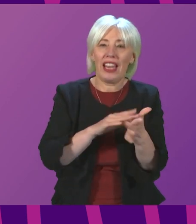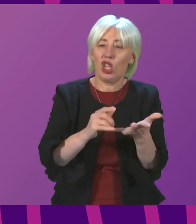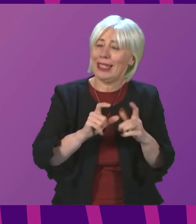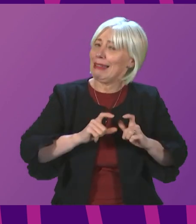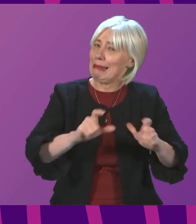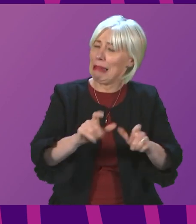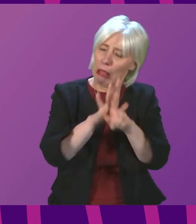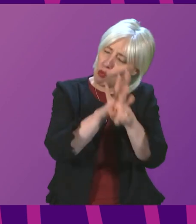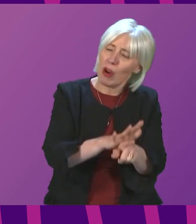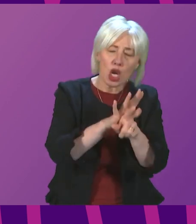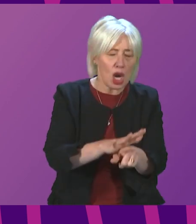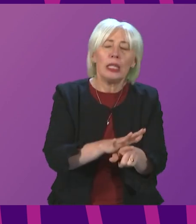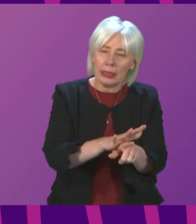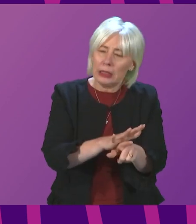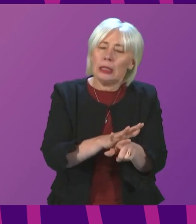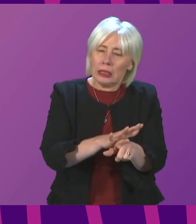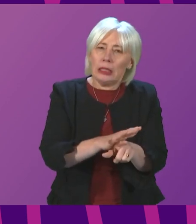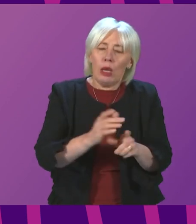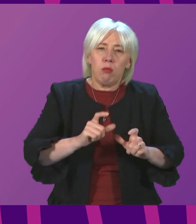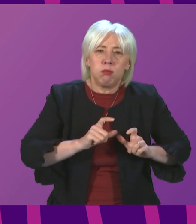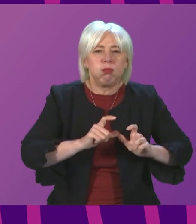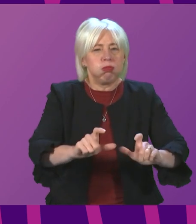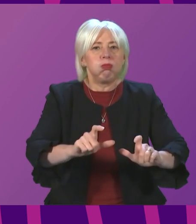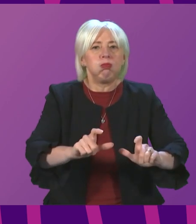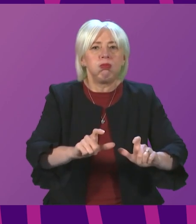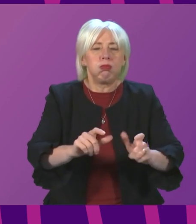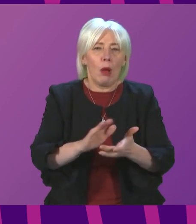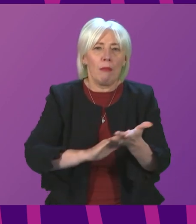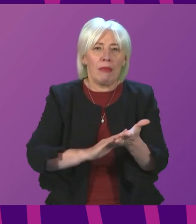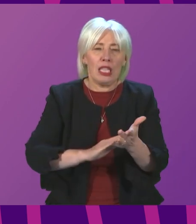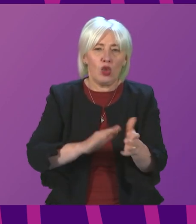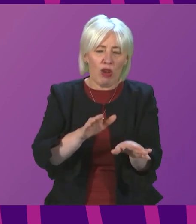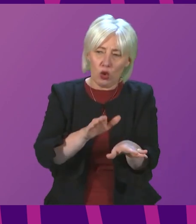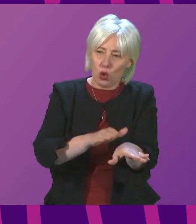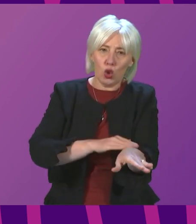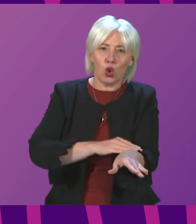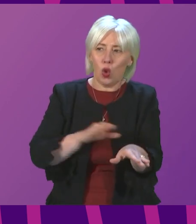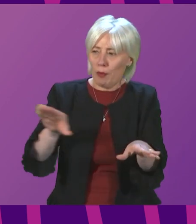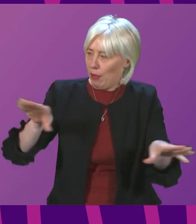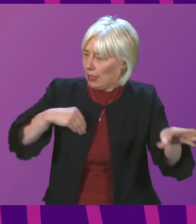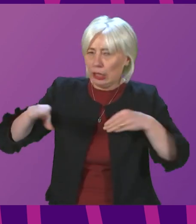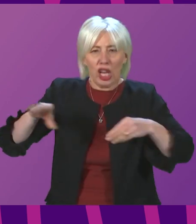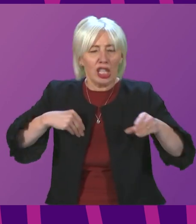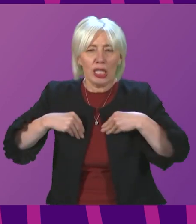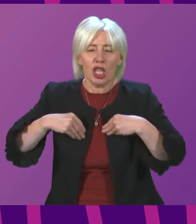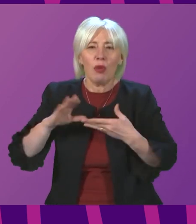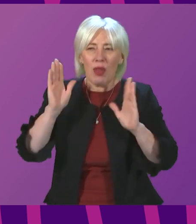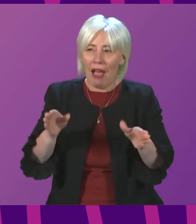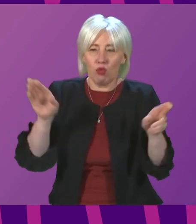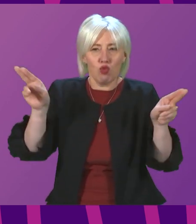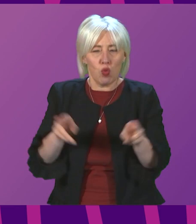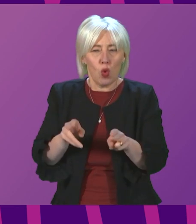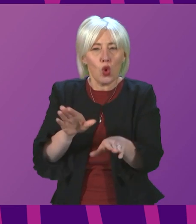very severe pressure indeed. Continuing to slow down transmission therefore remains a vital imperative.